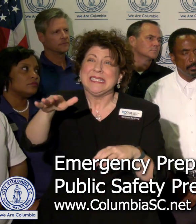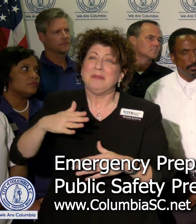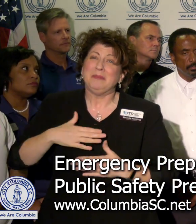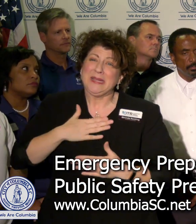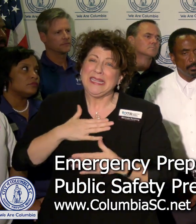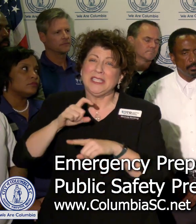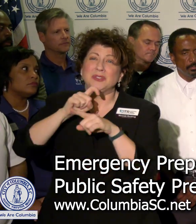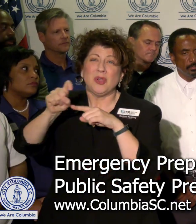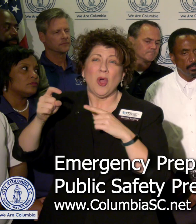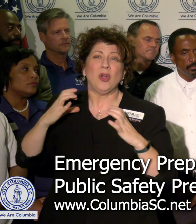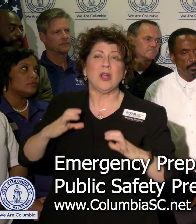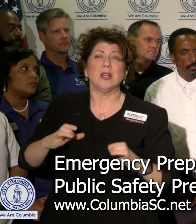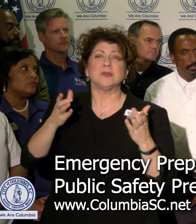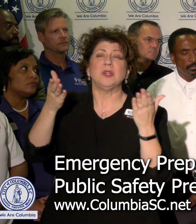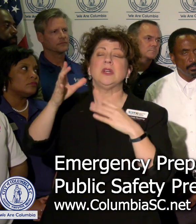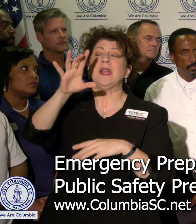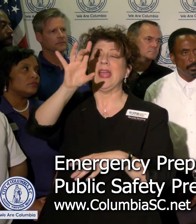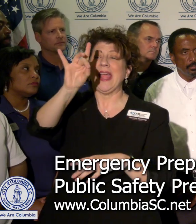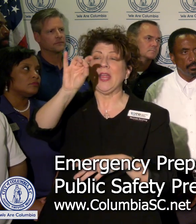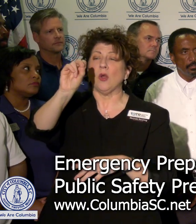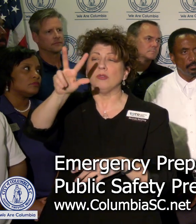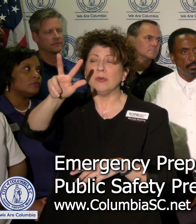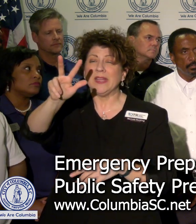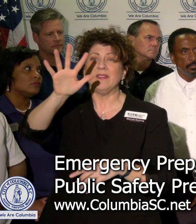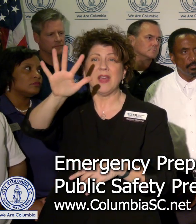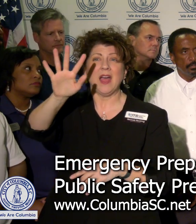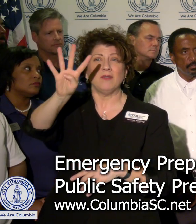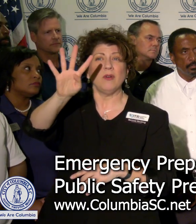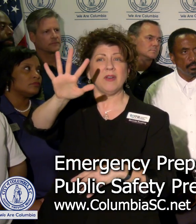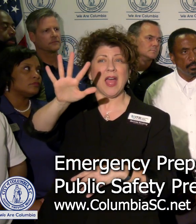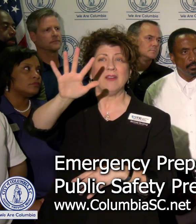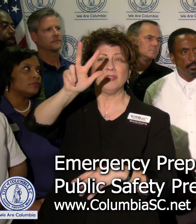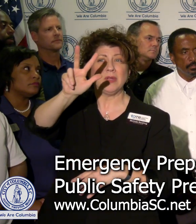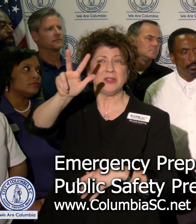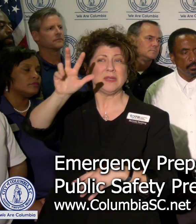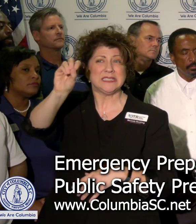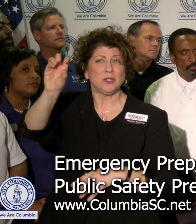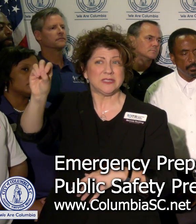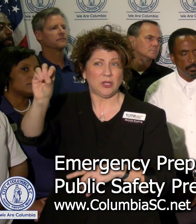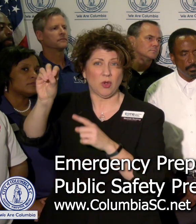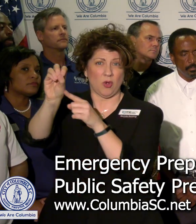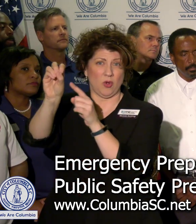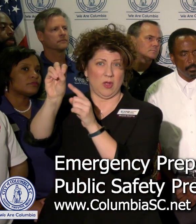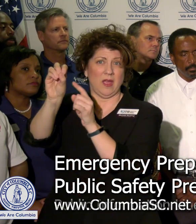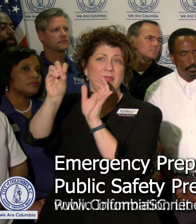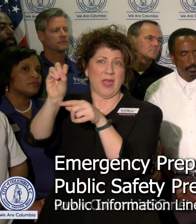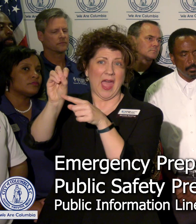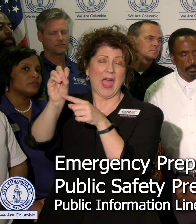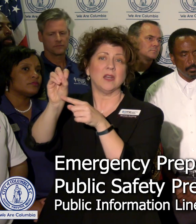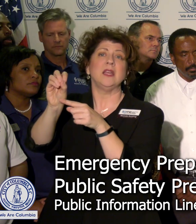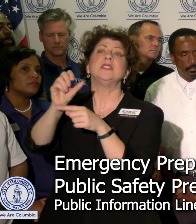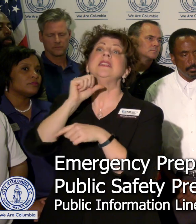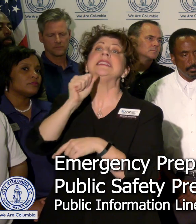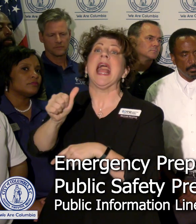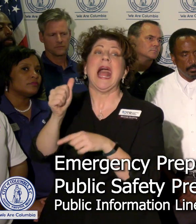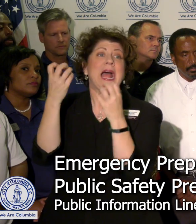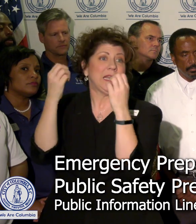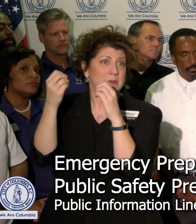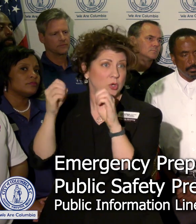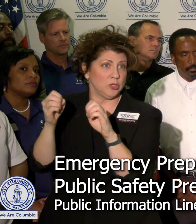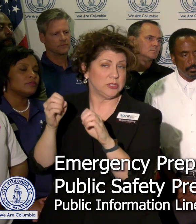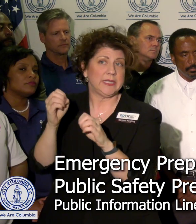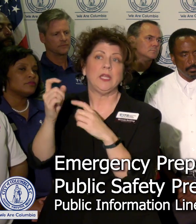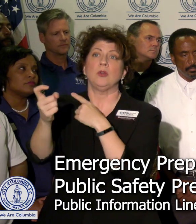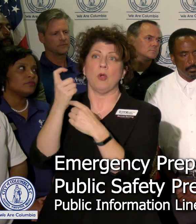our customer care hotline at 803-545-3300. We will log that that issue and